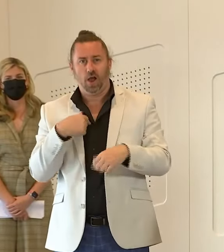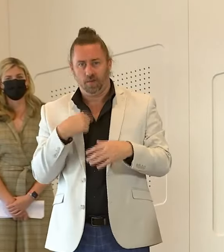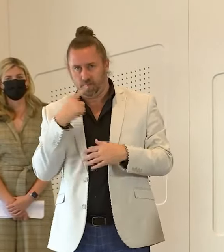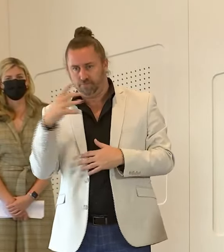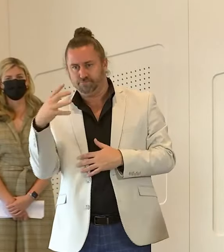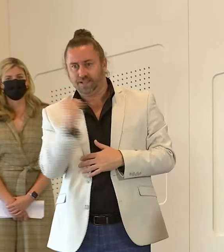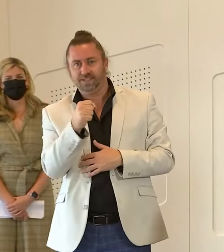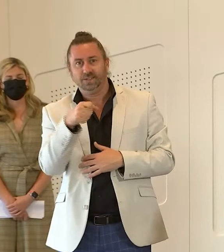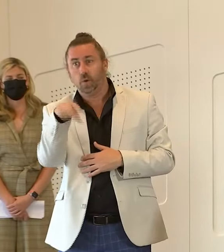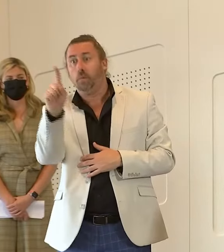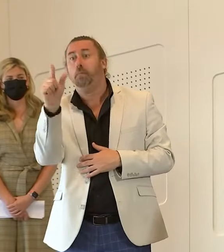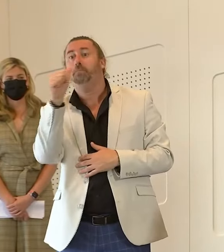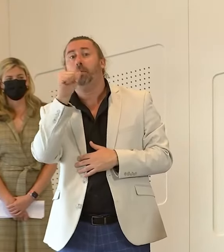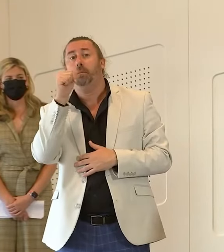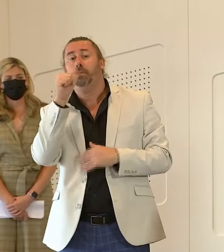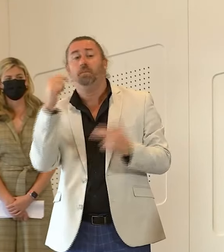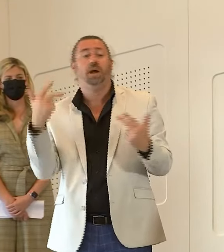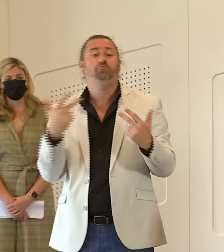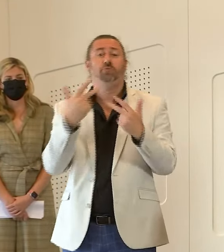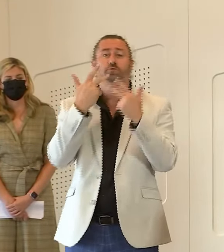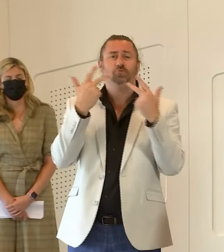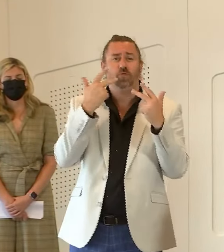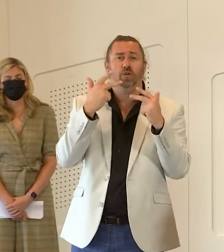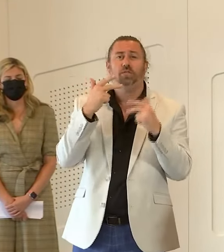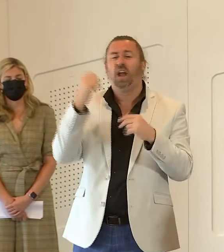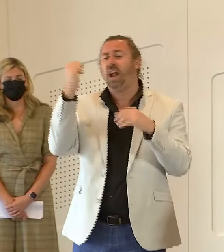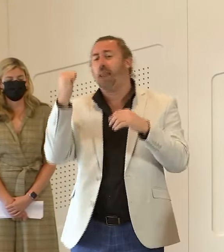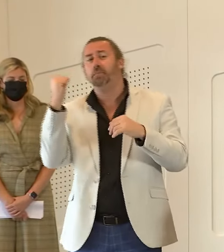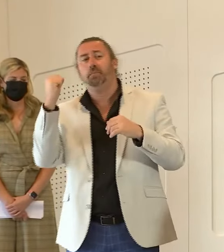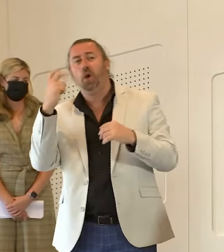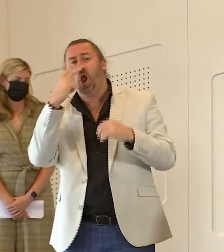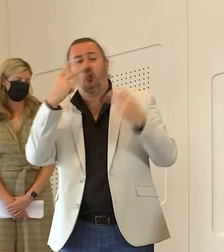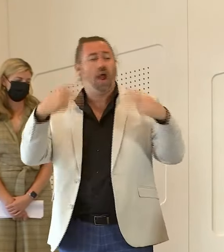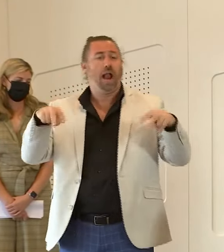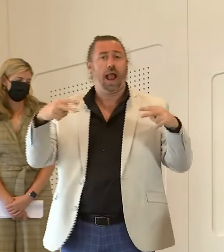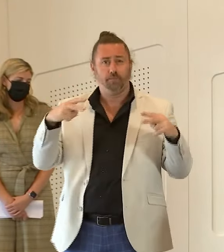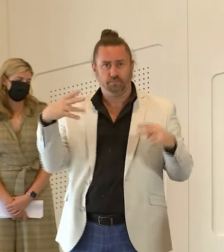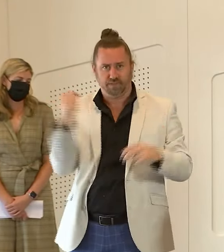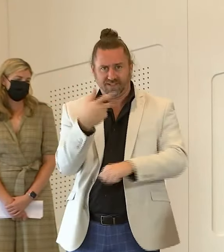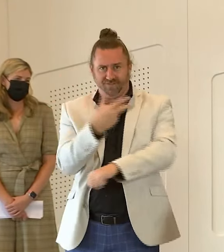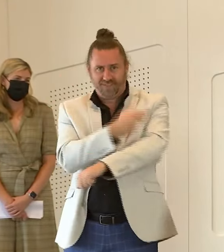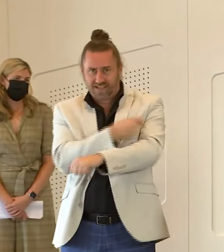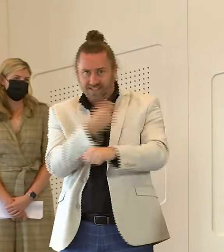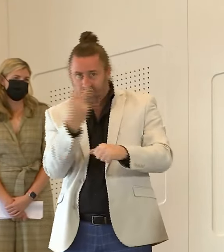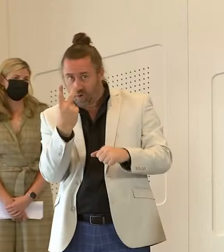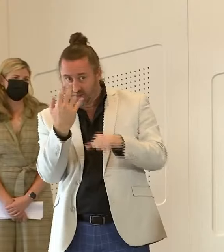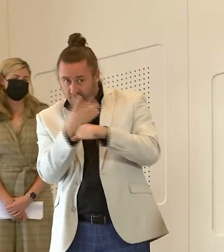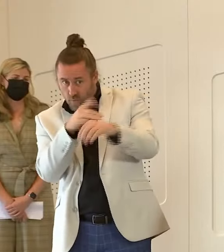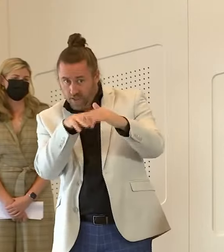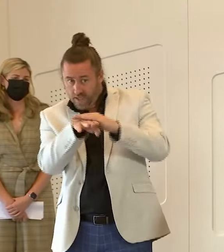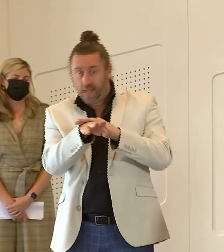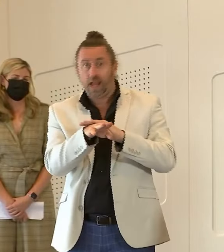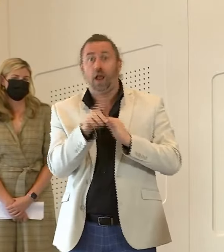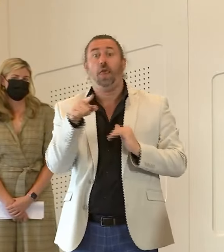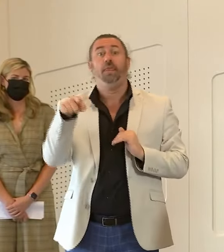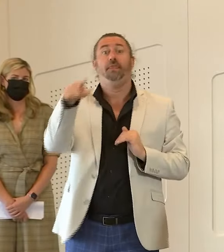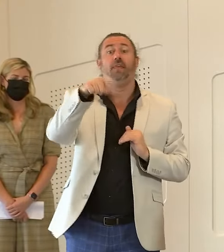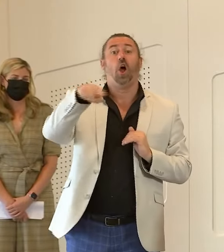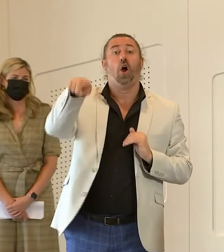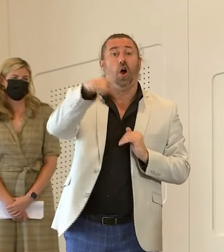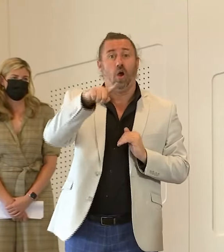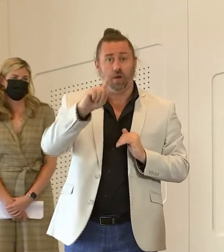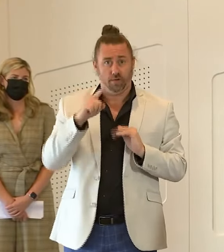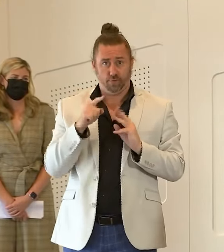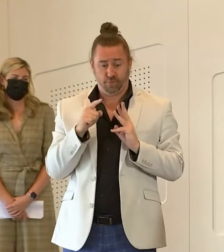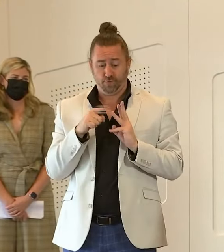in for our pubs and clubs and hotels and all of those I remind those teenagers that they will be coming up to their three-month mark for their